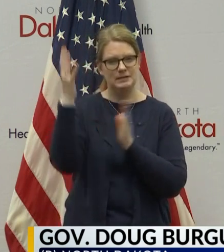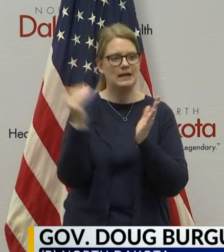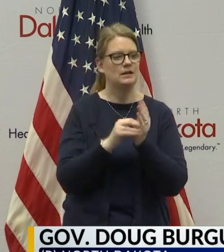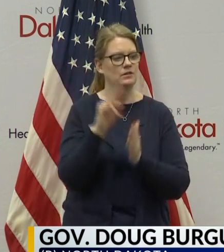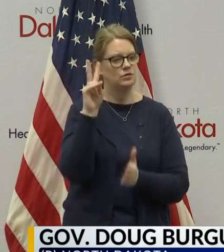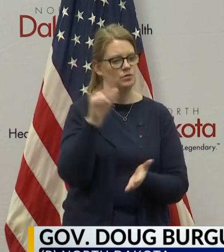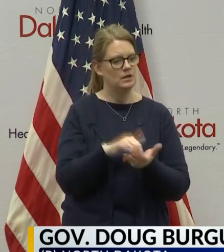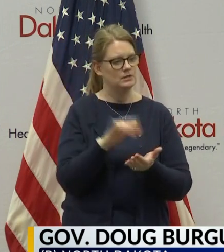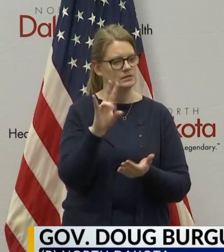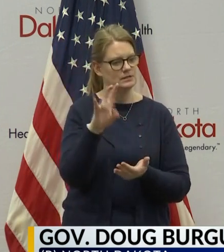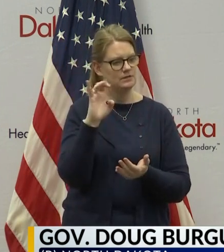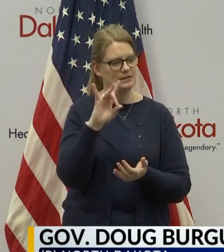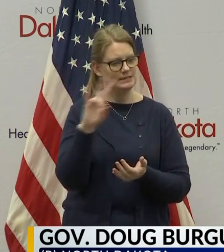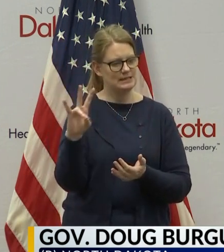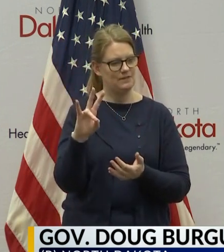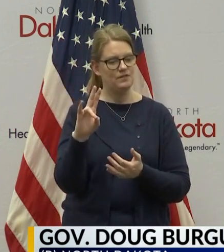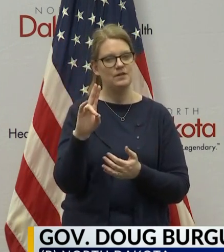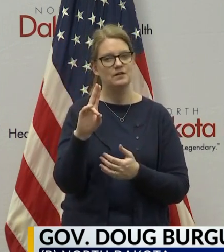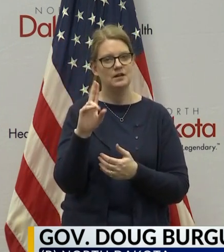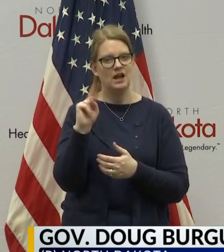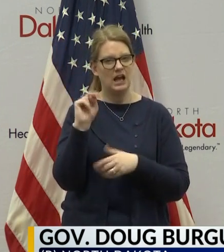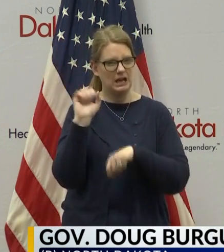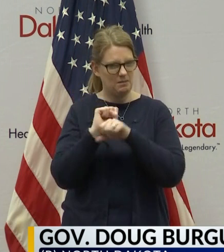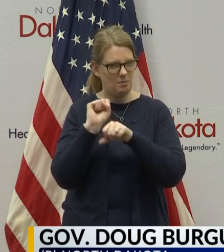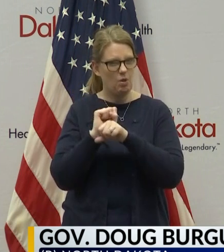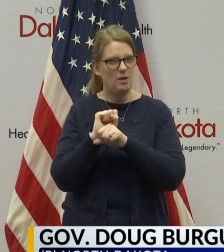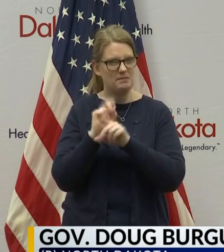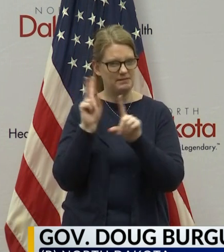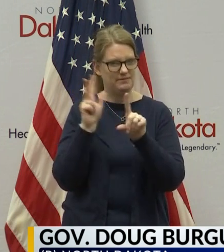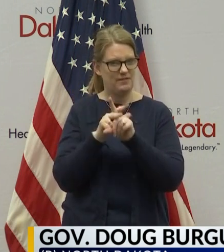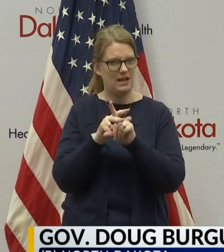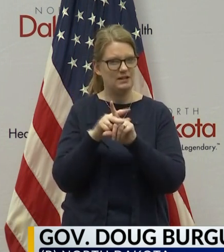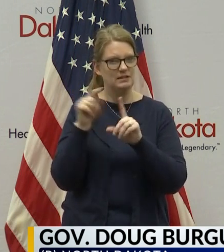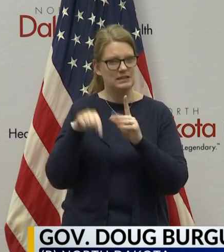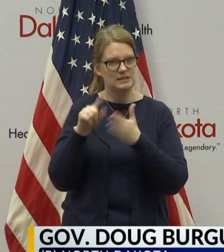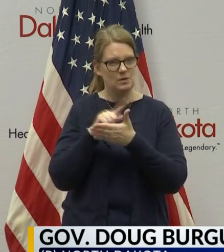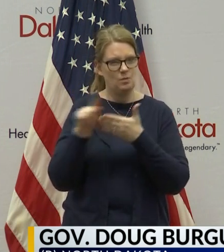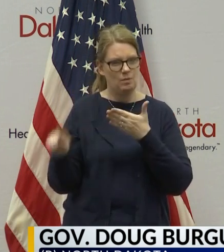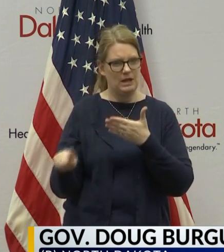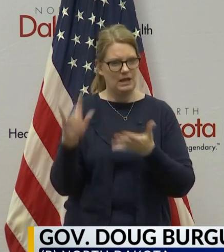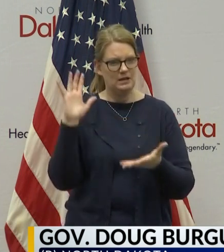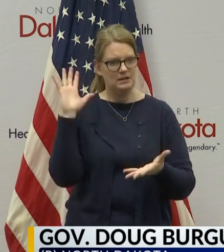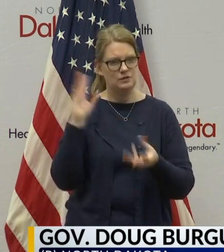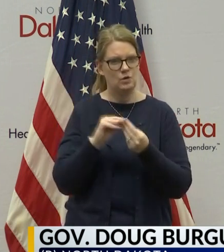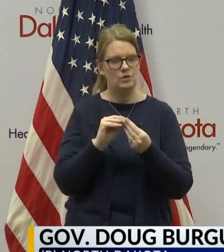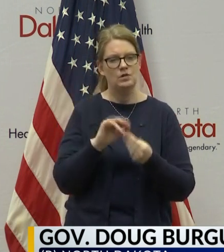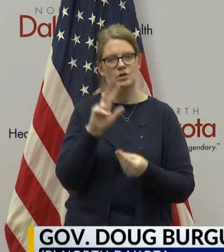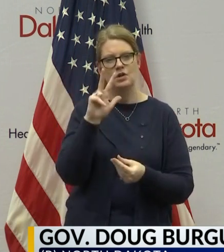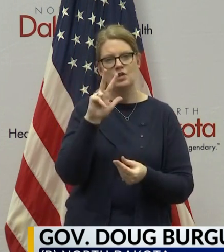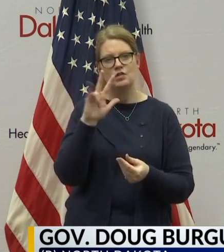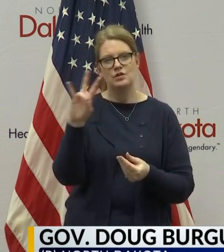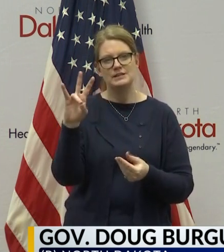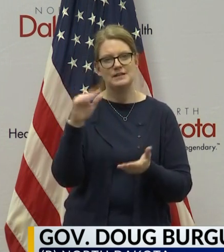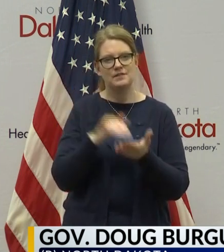2,787 unemployment claims filed over the weekend. That brings the total to 37